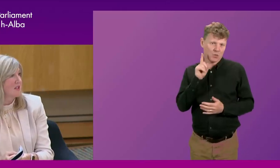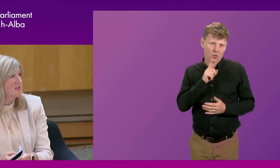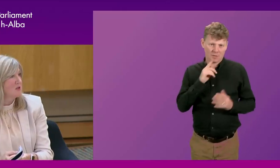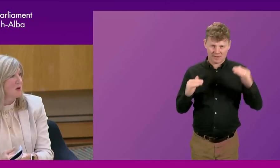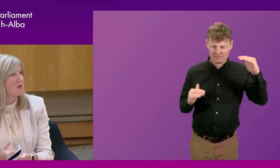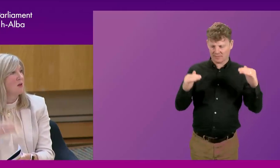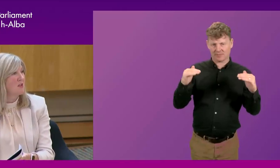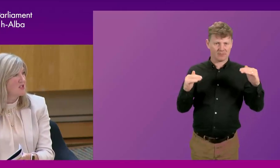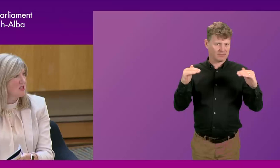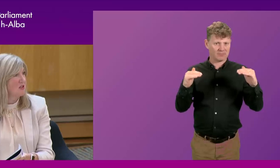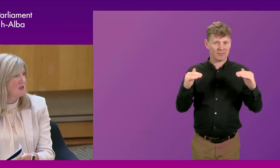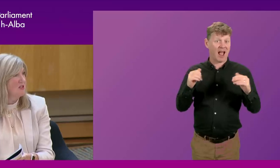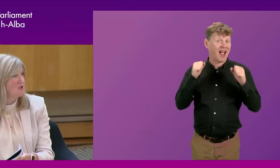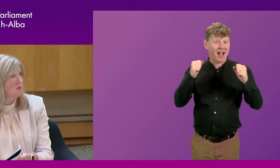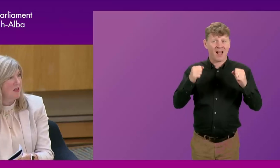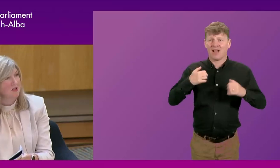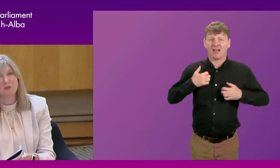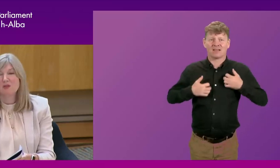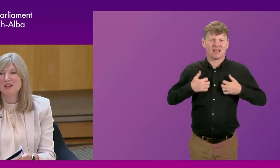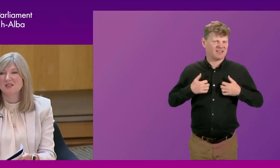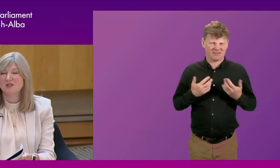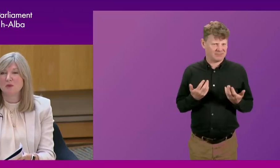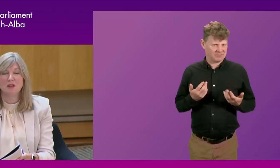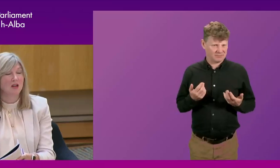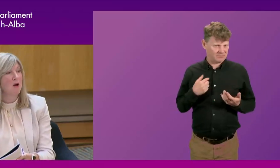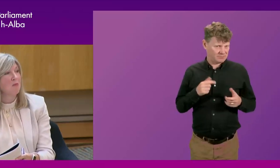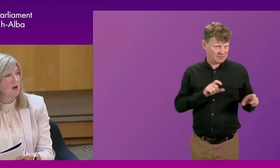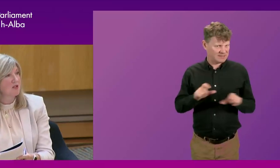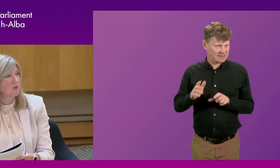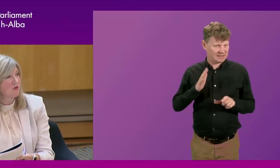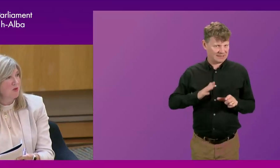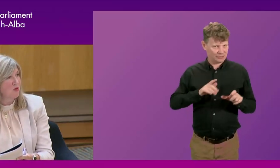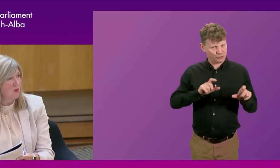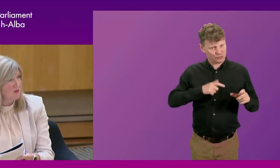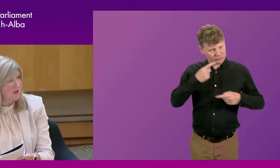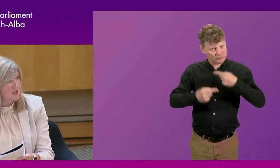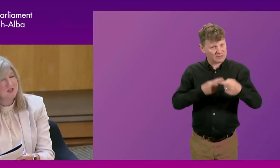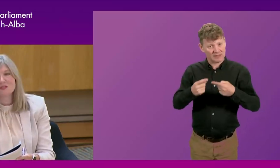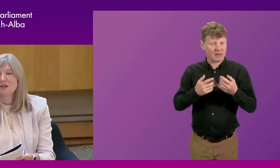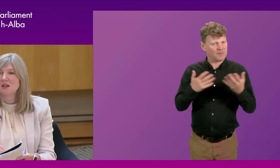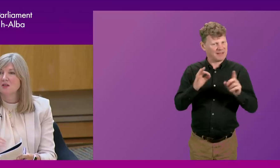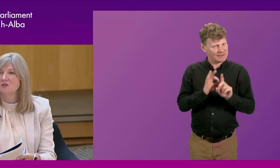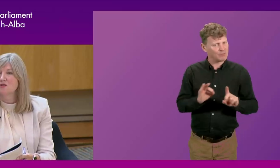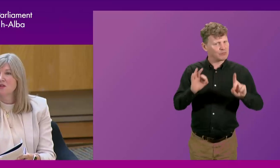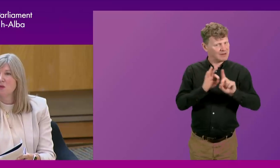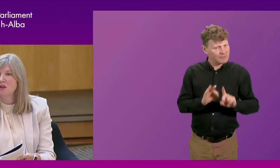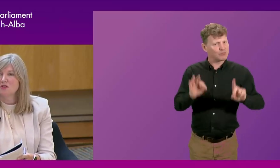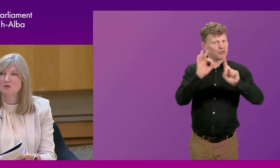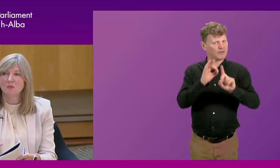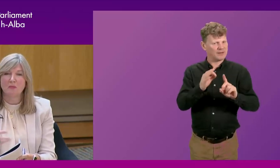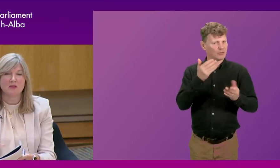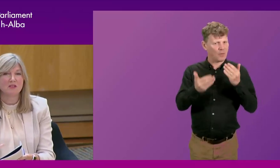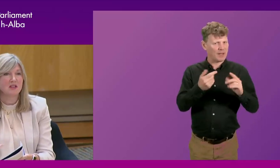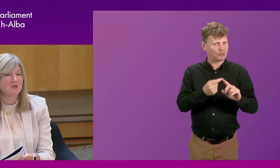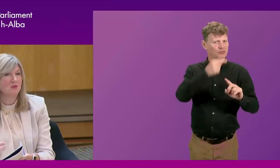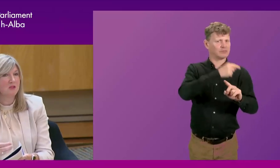to get excited about that. We still need to do better because that's actually been a marked improvement on previous sessions. So there's still work to